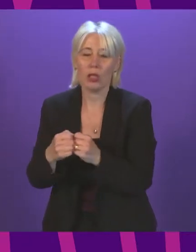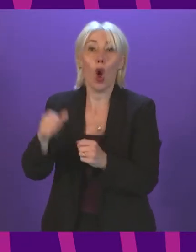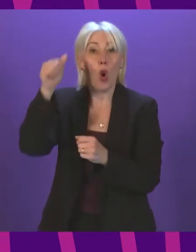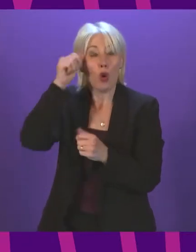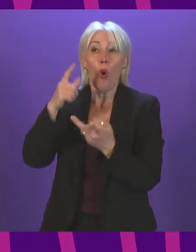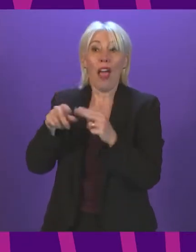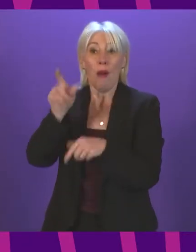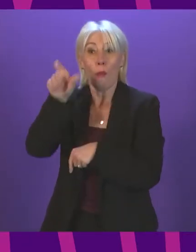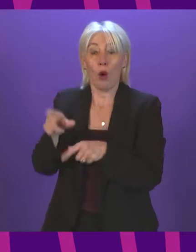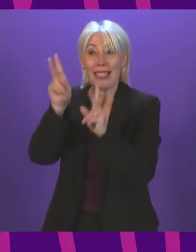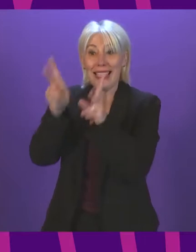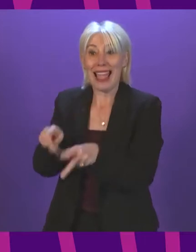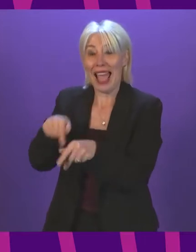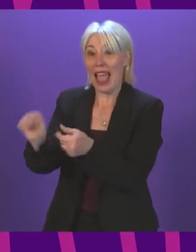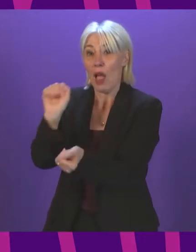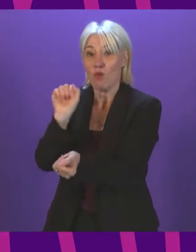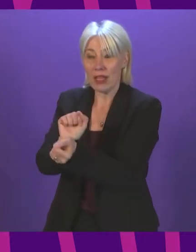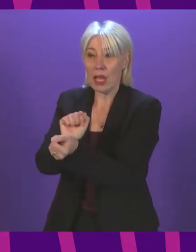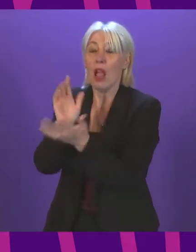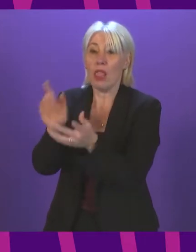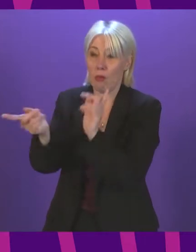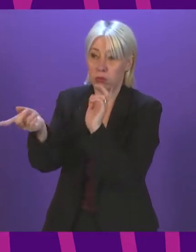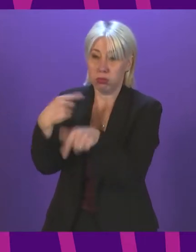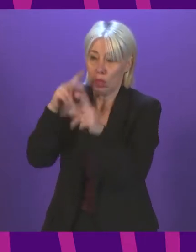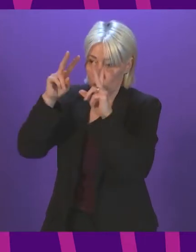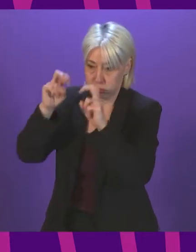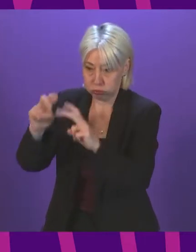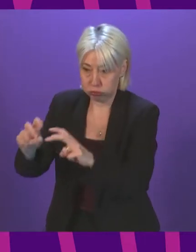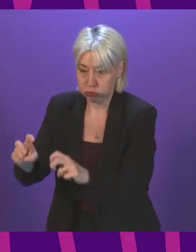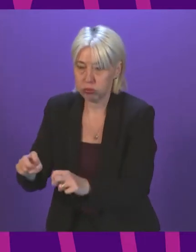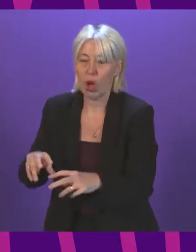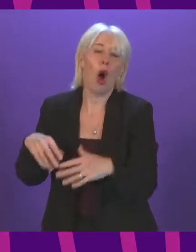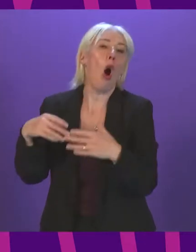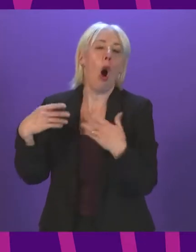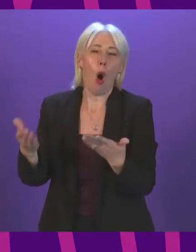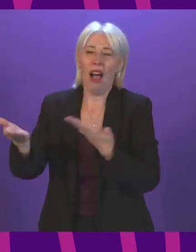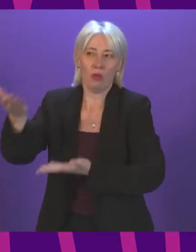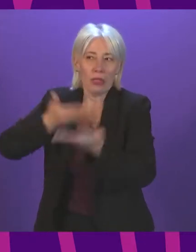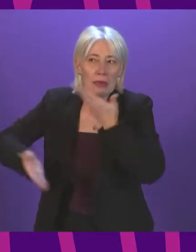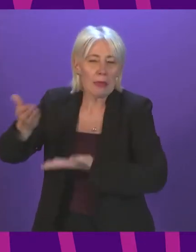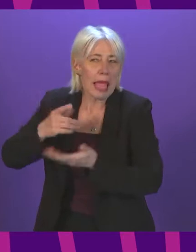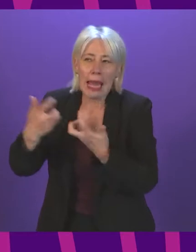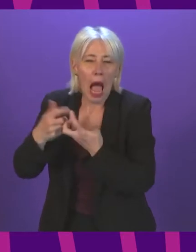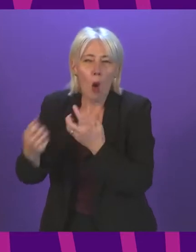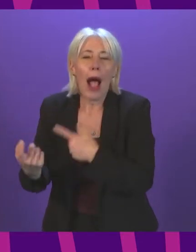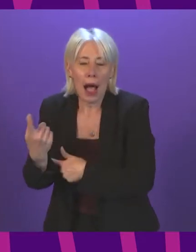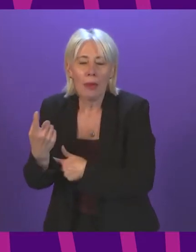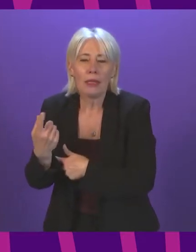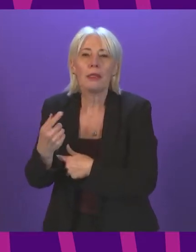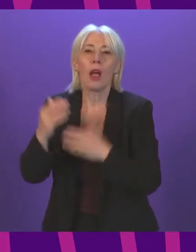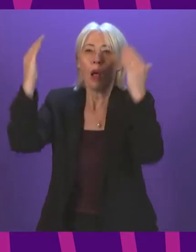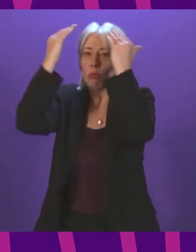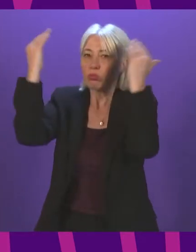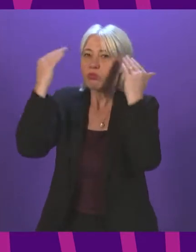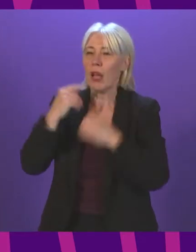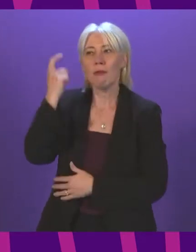fatal accident inquiry unless the circumstances of the death have been explained through a criminal trial or other inquiry. The presiding sheriff will consider